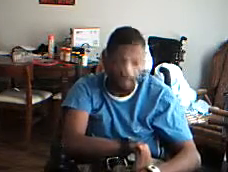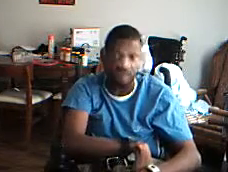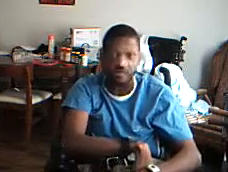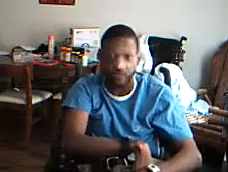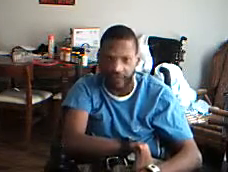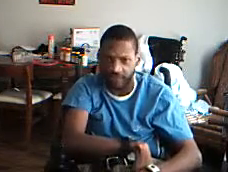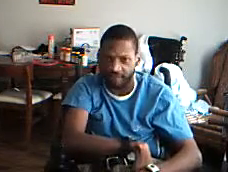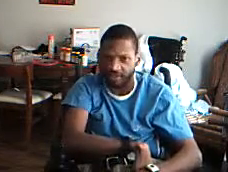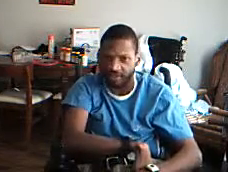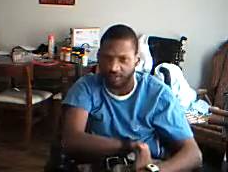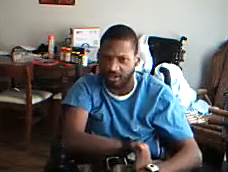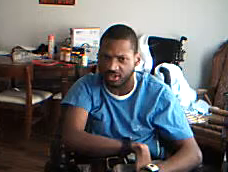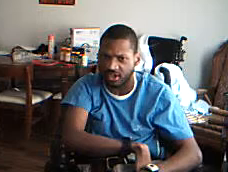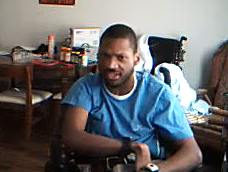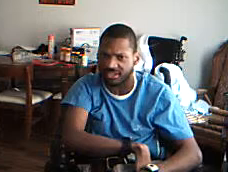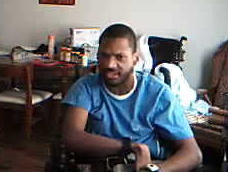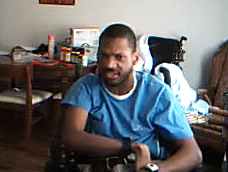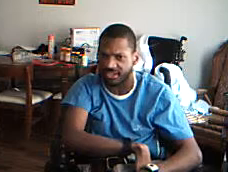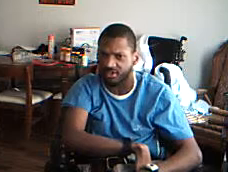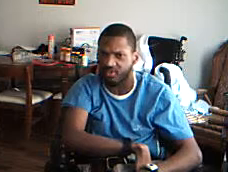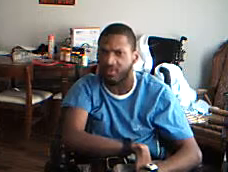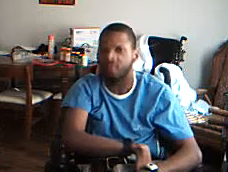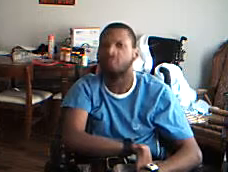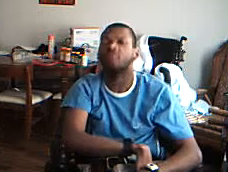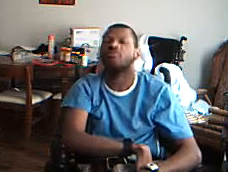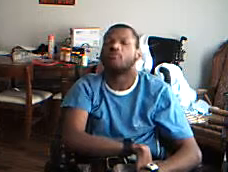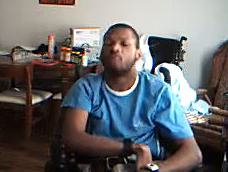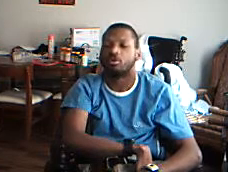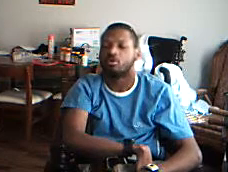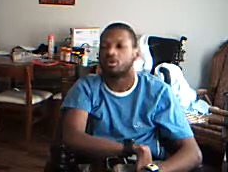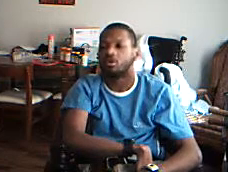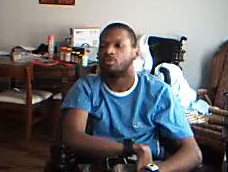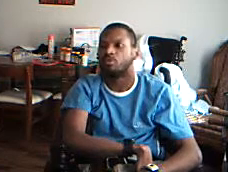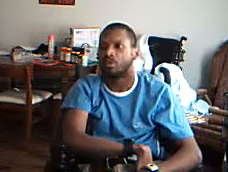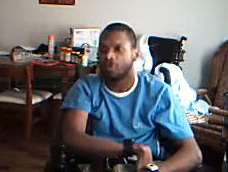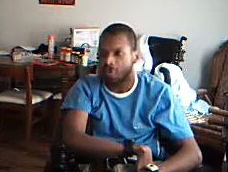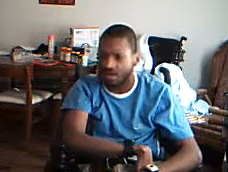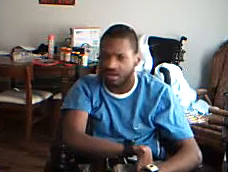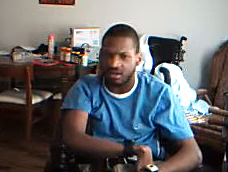Thank you very much, ladies and gentlemen. One world, one love.